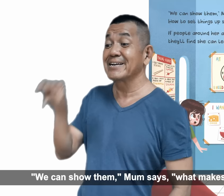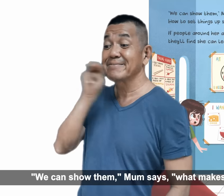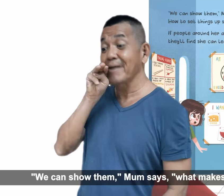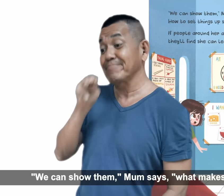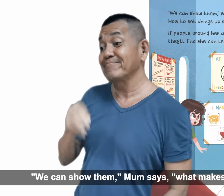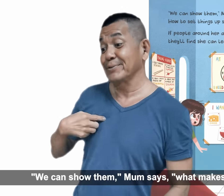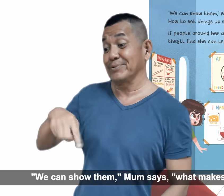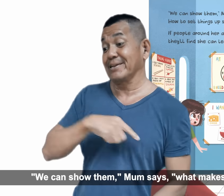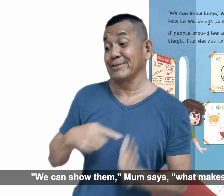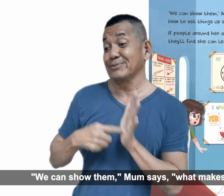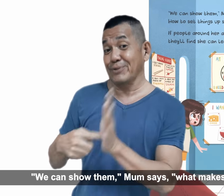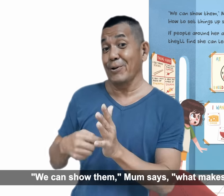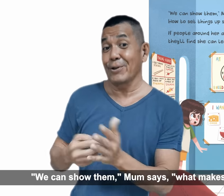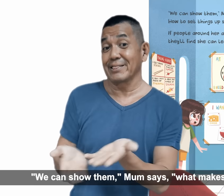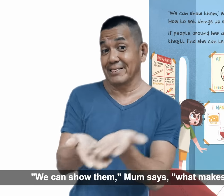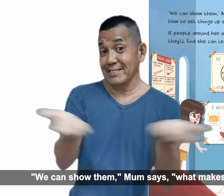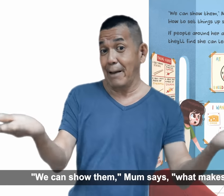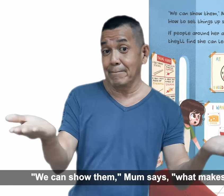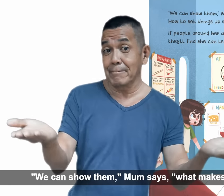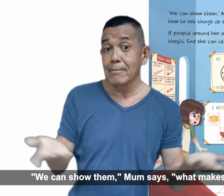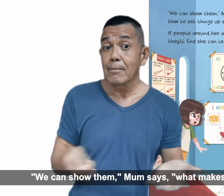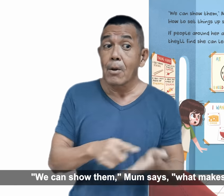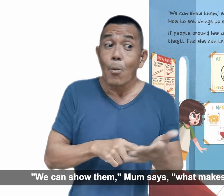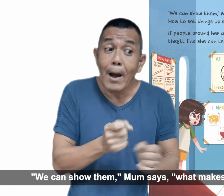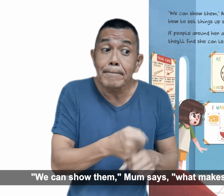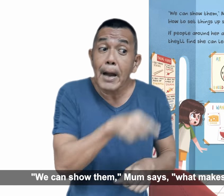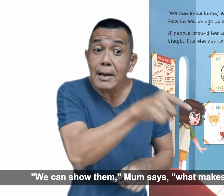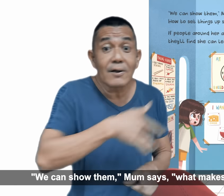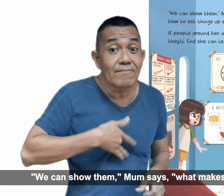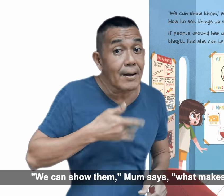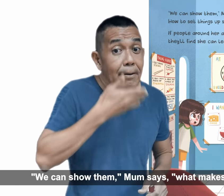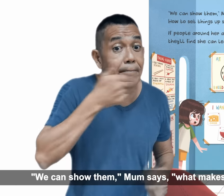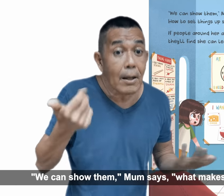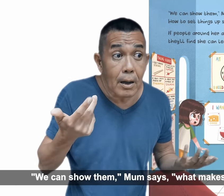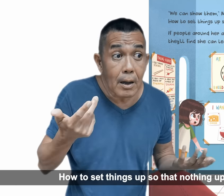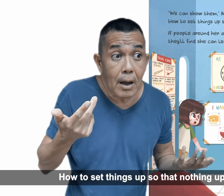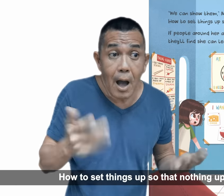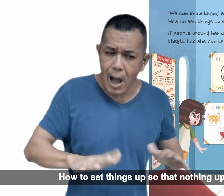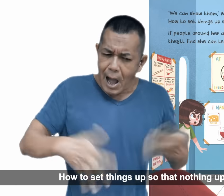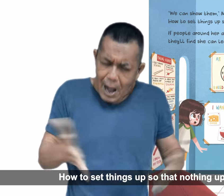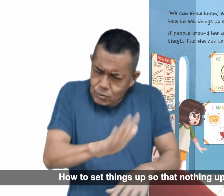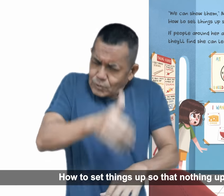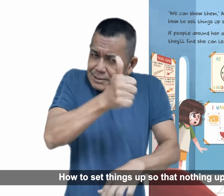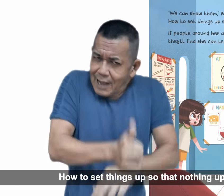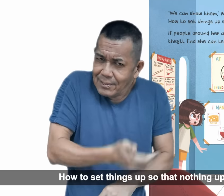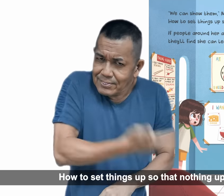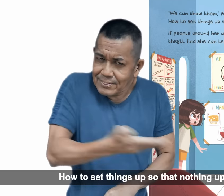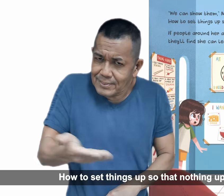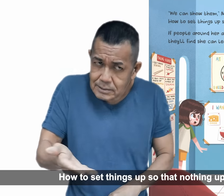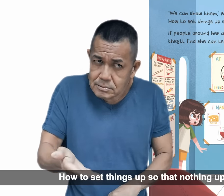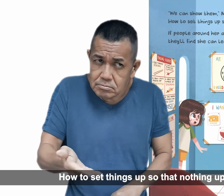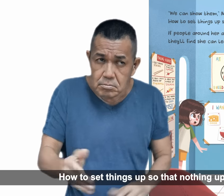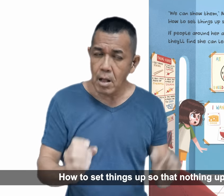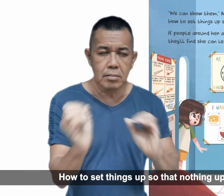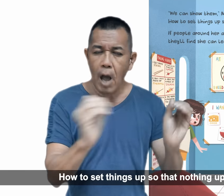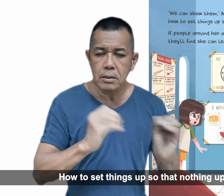We can show them, Mum says. What makes her feel better? How to set things up so